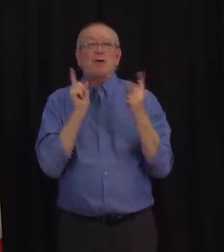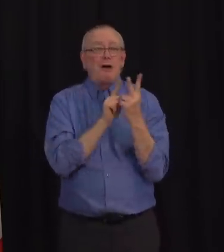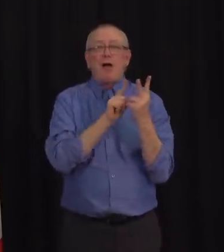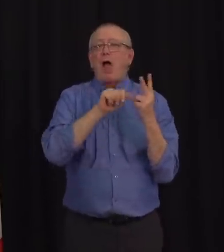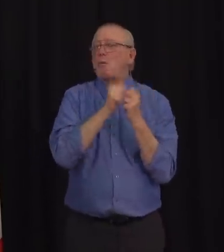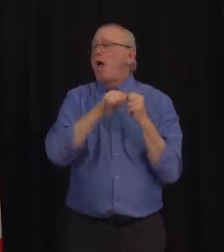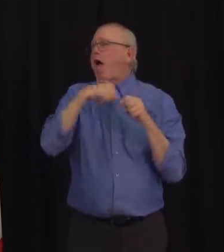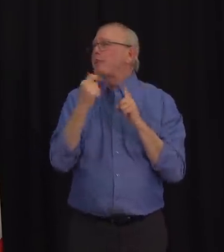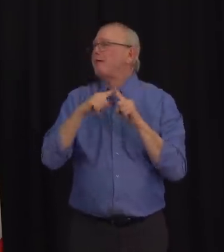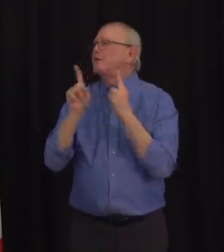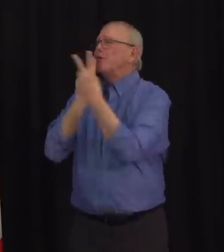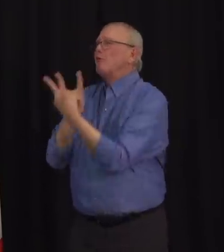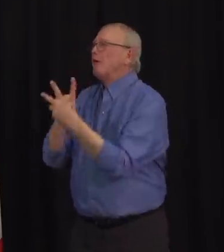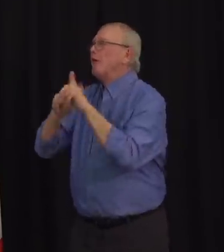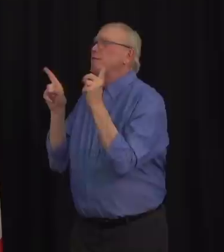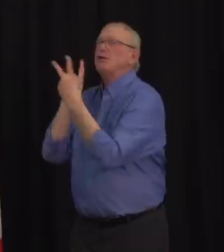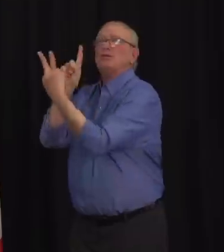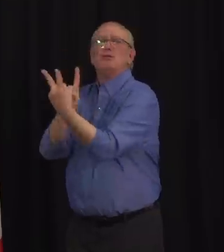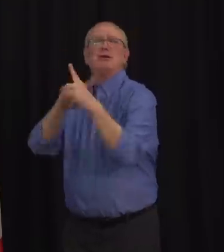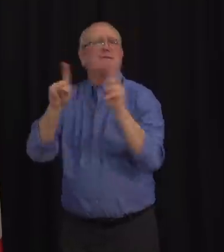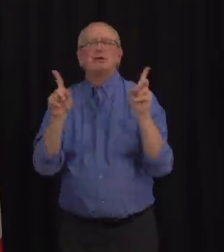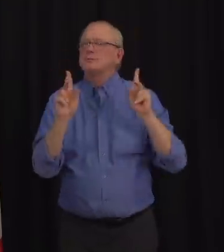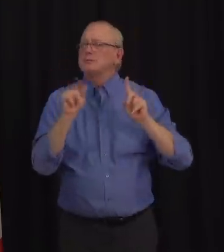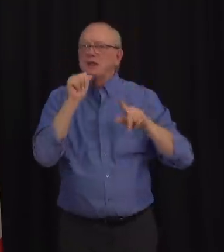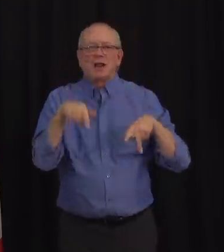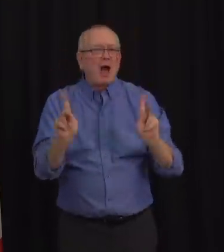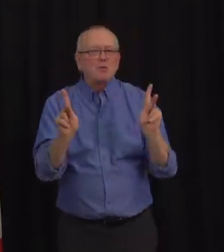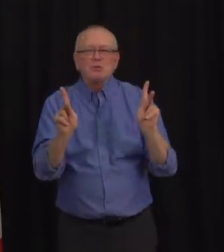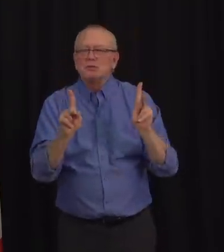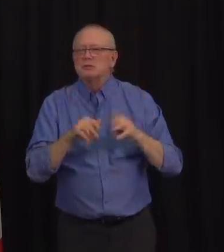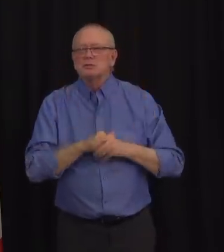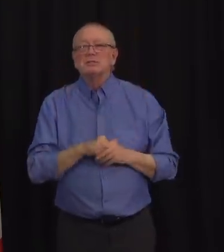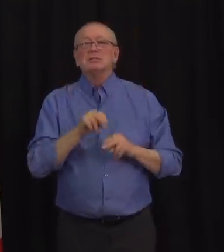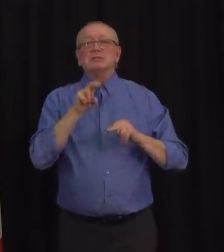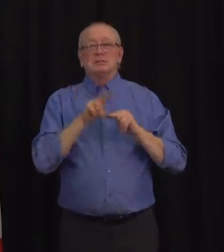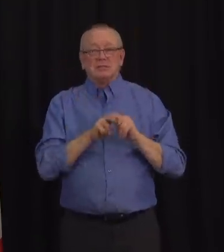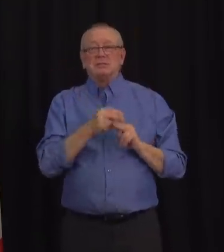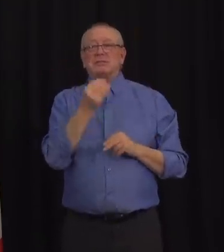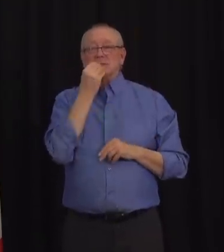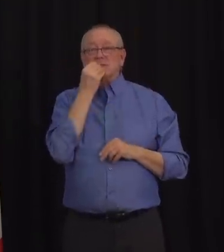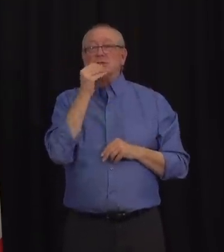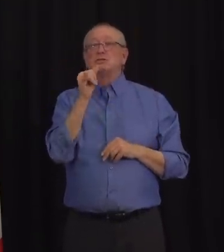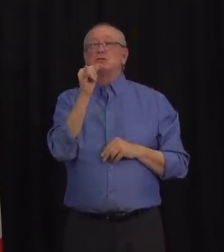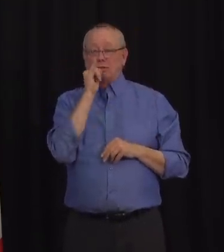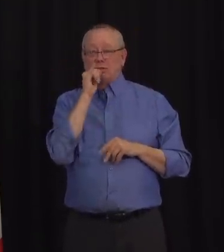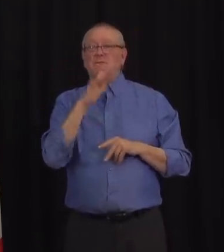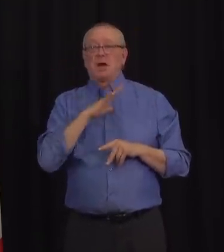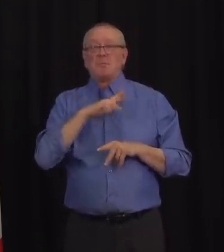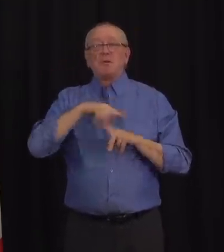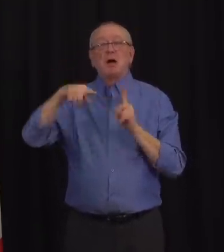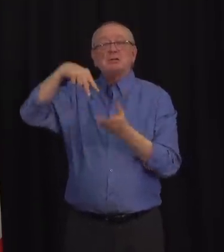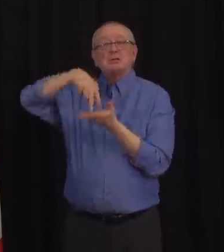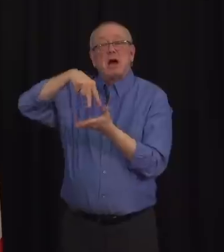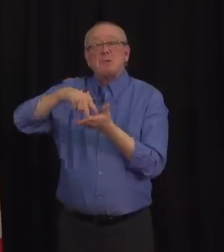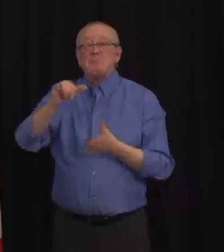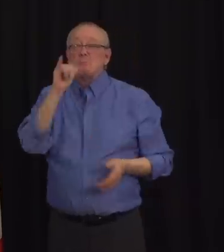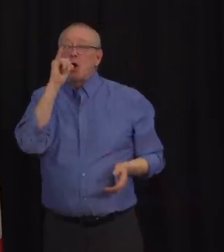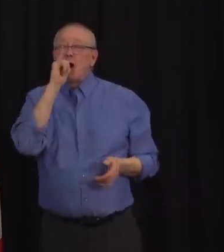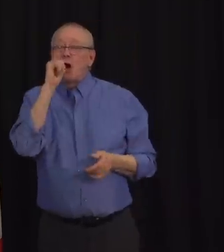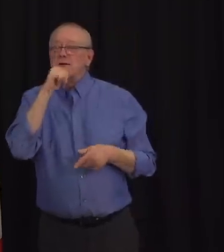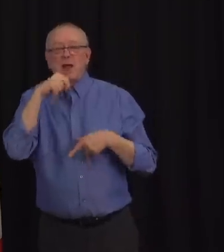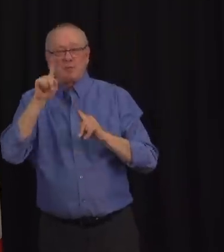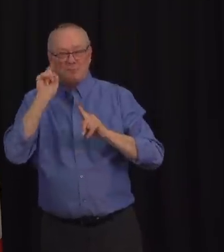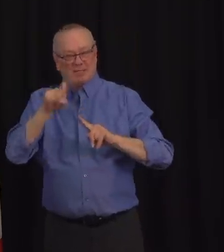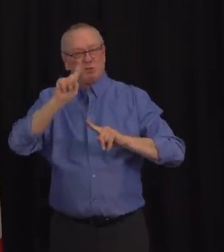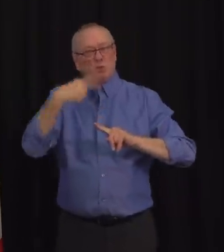seated eating and drinking are allowed. And then last, no other services are allowed such as bar service or